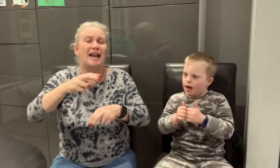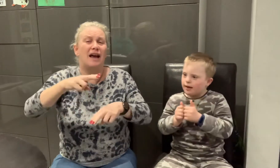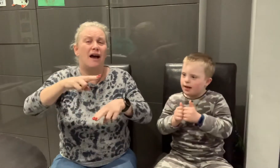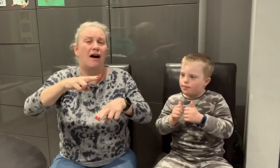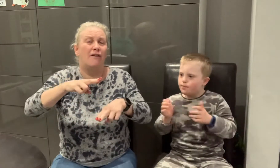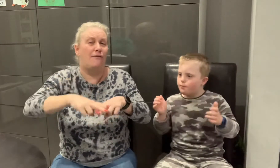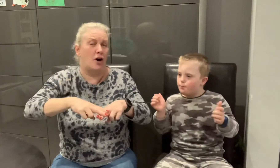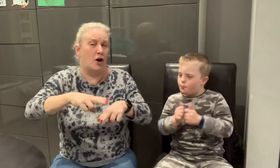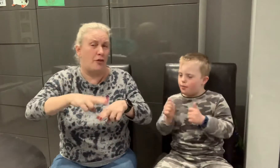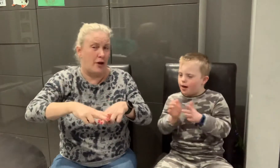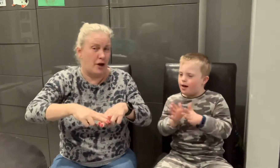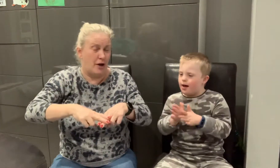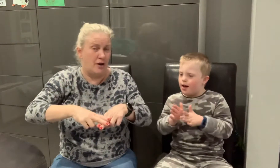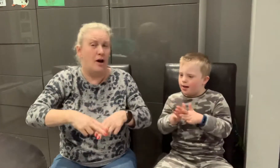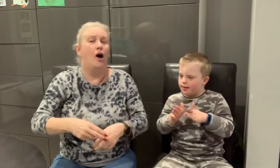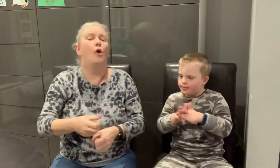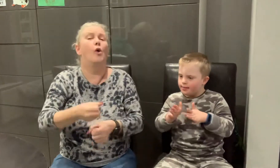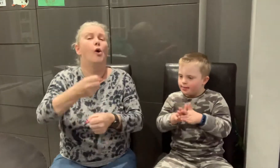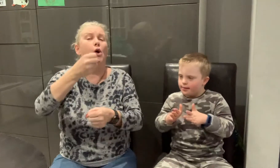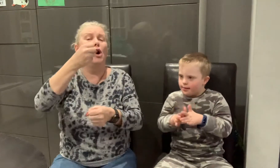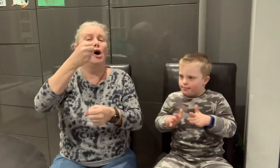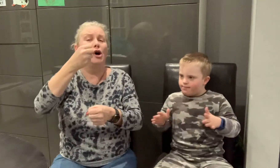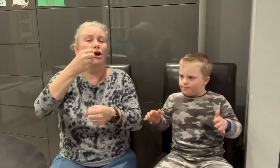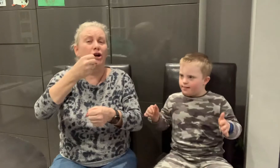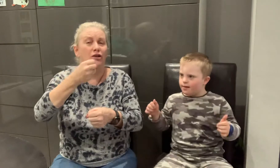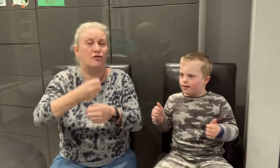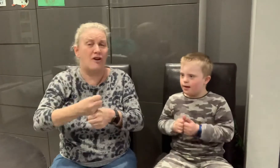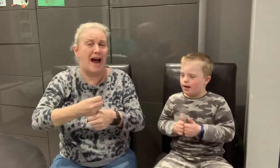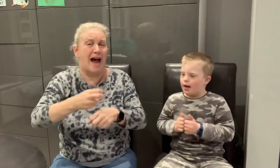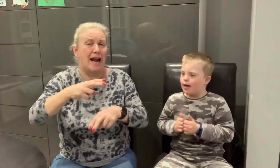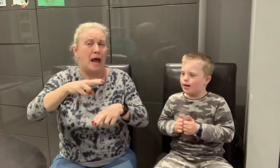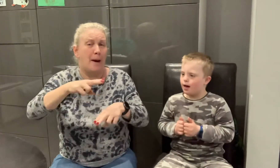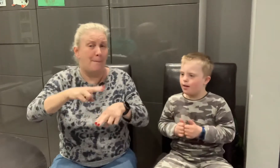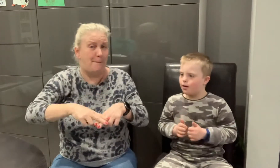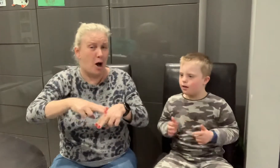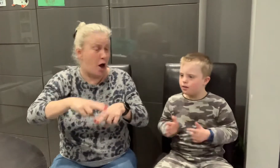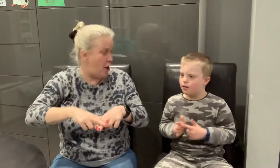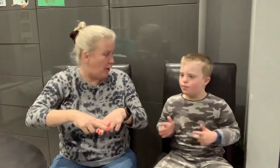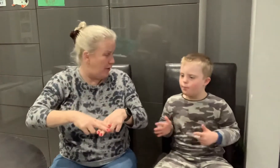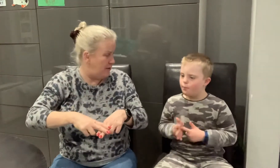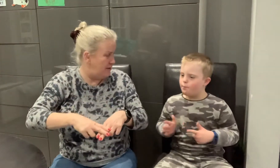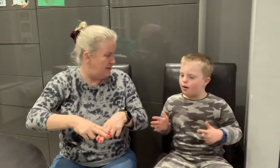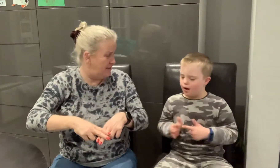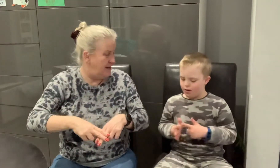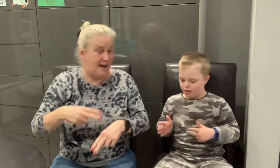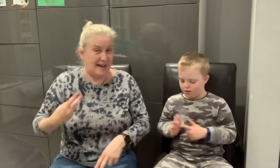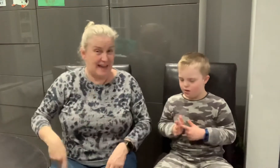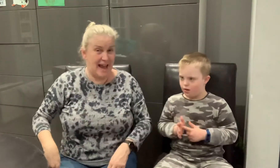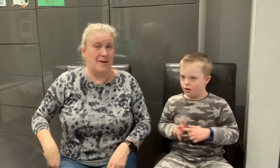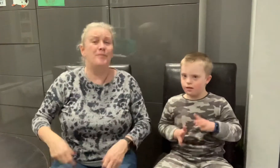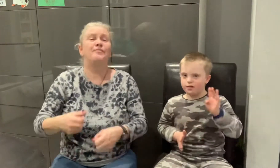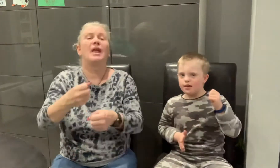or grandpa again yeah